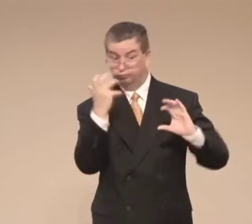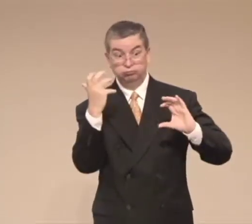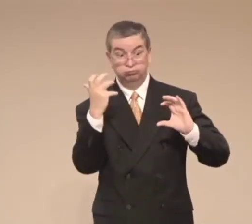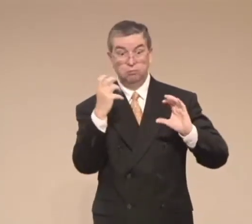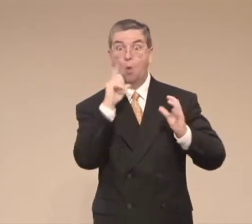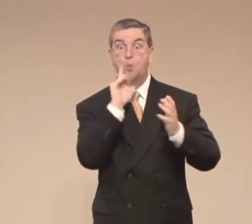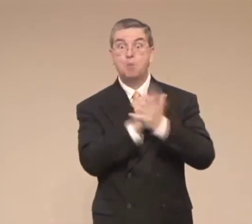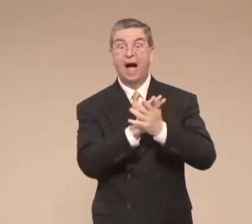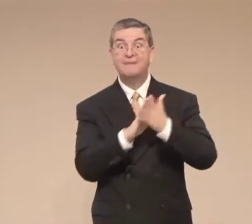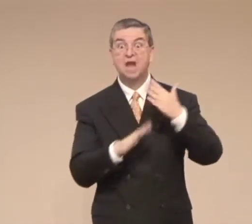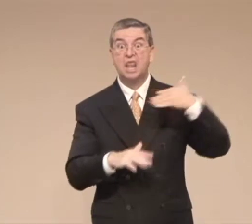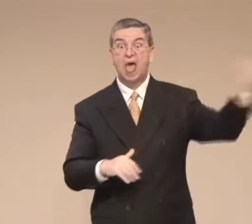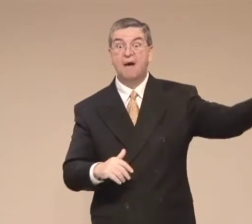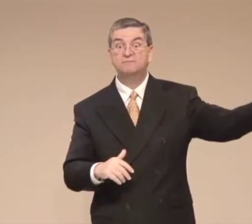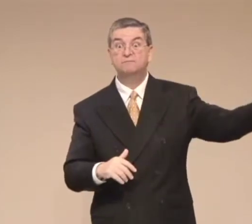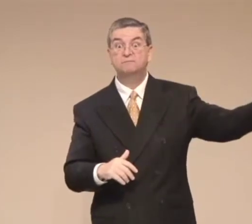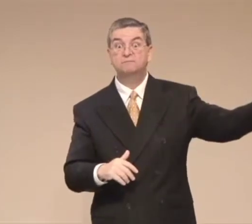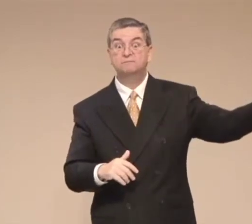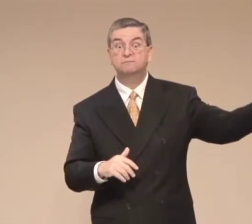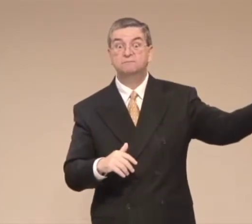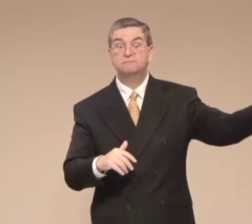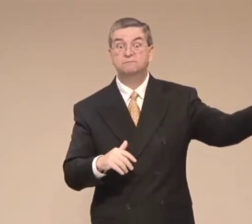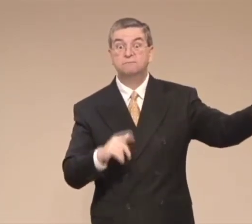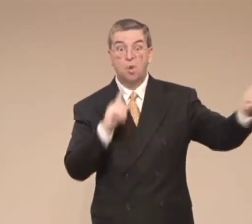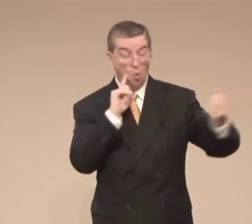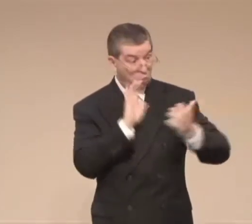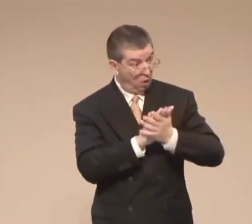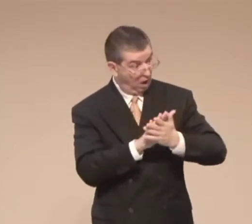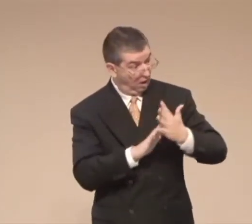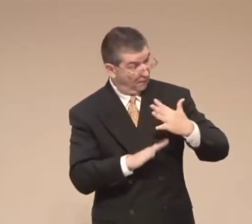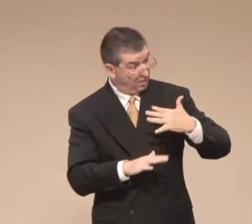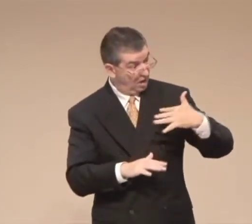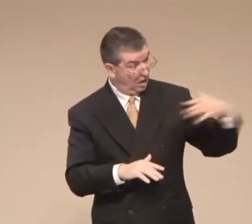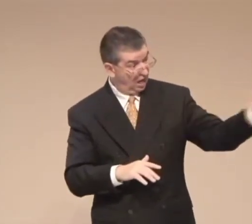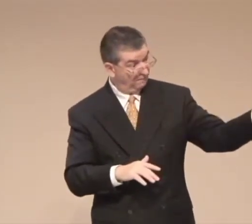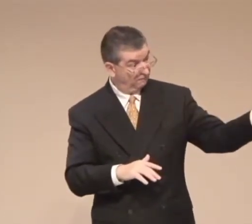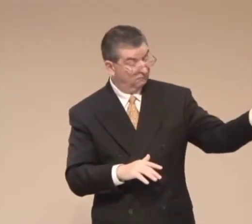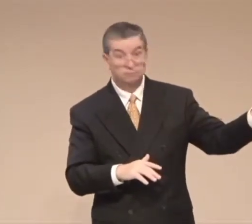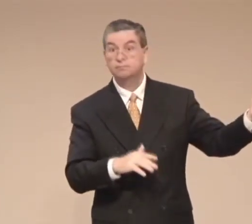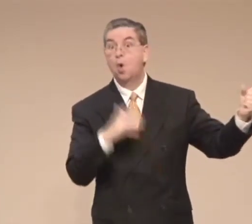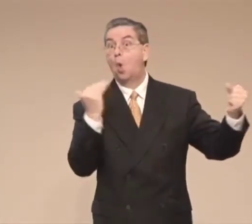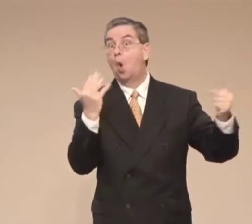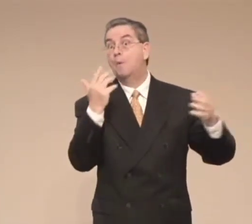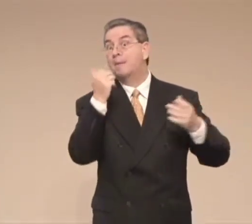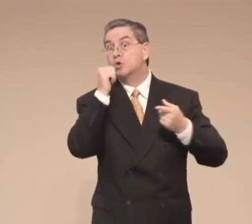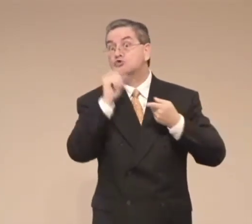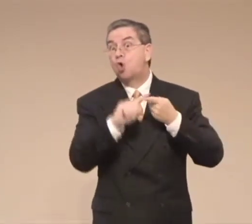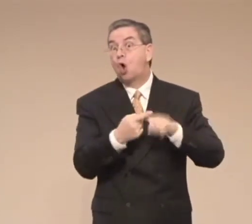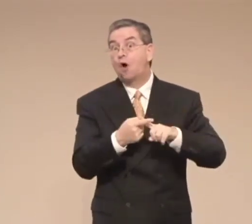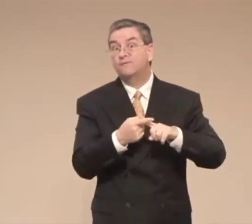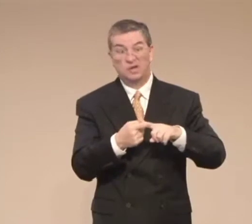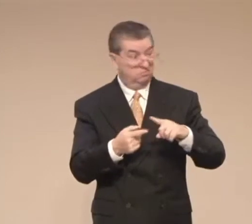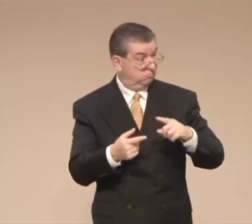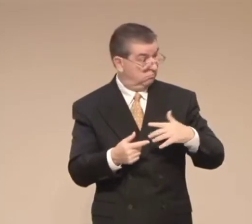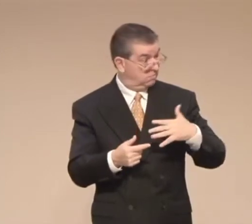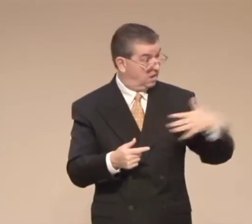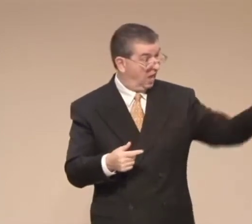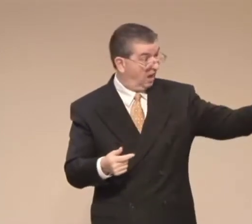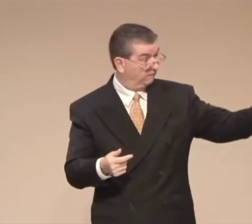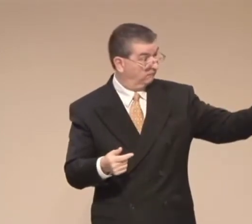What's really sad is I've heard so many stories about people's lives getting messed up but the life is left.